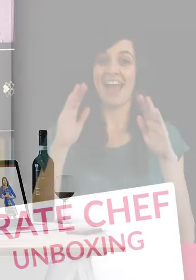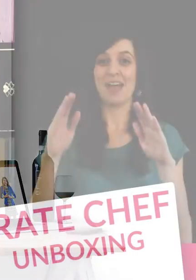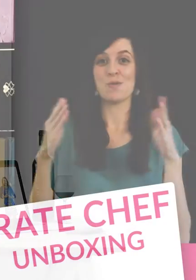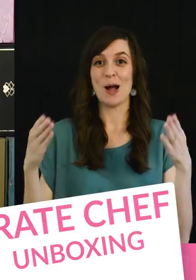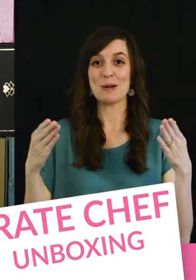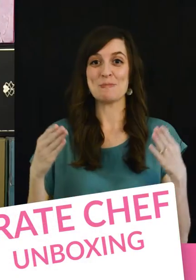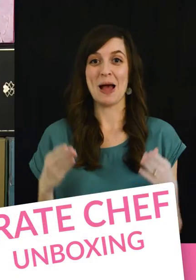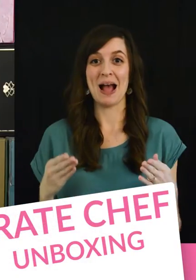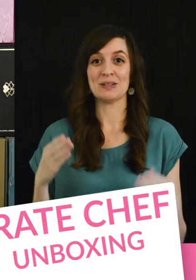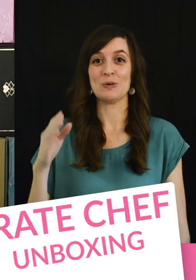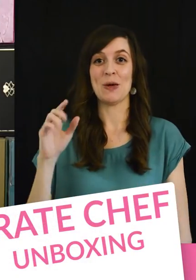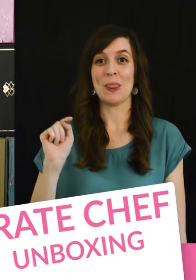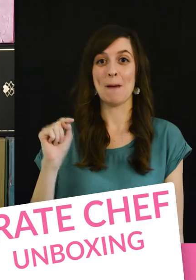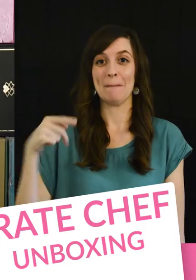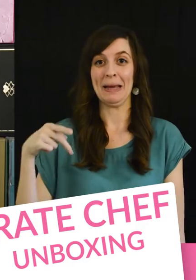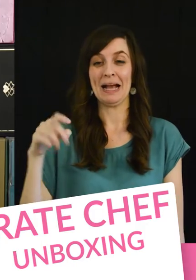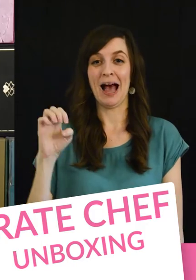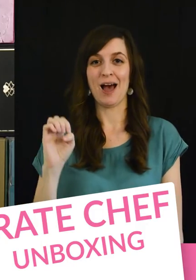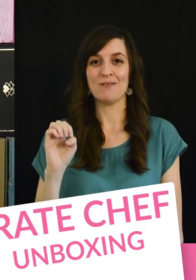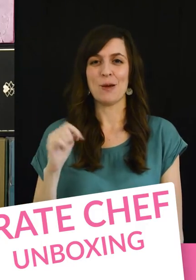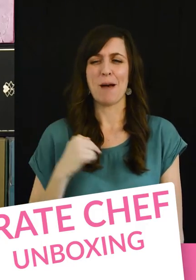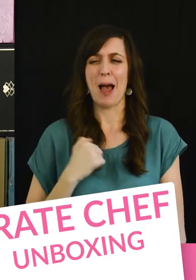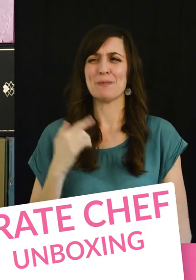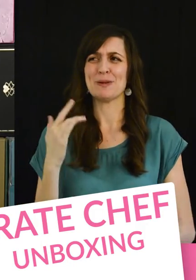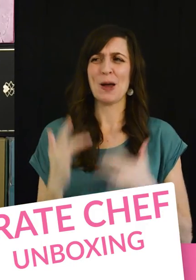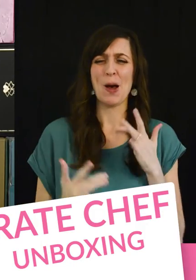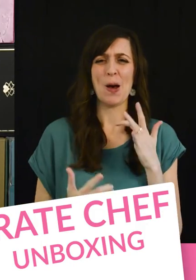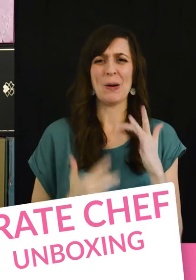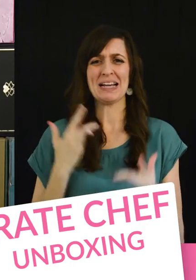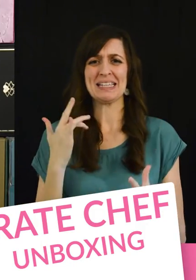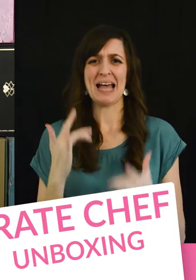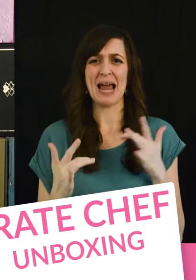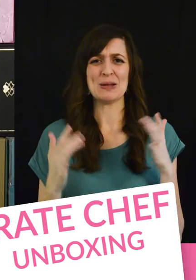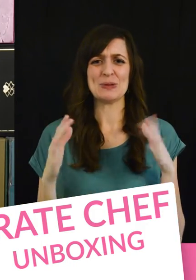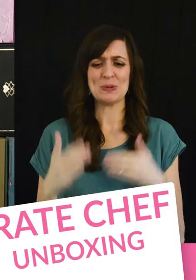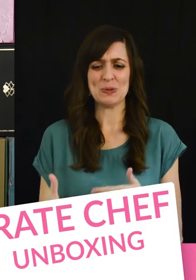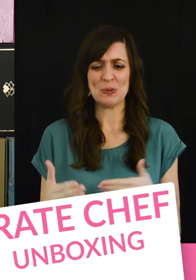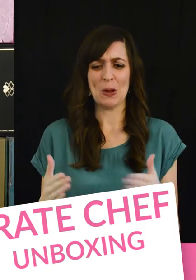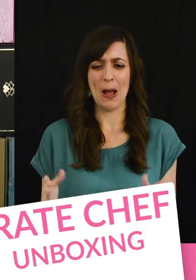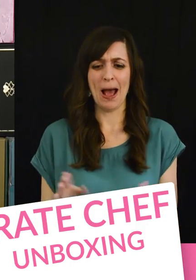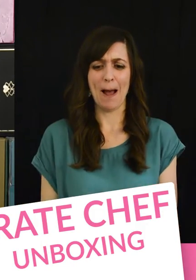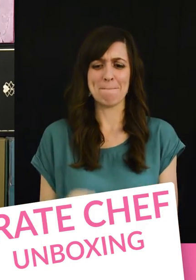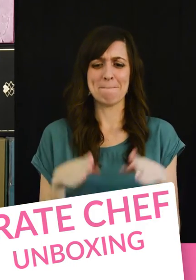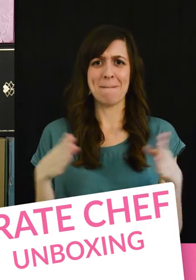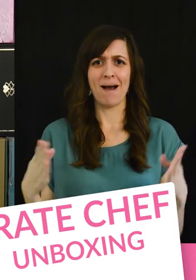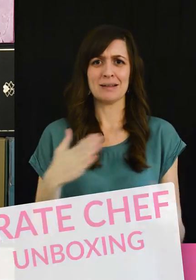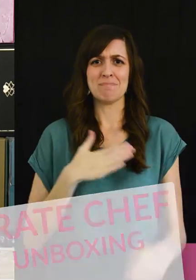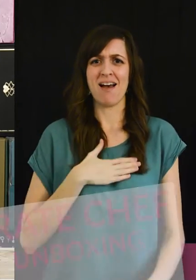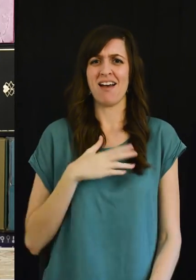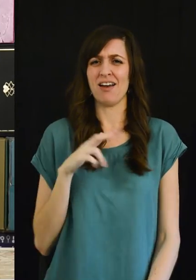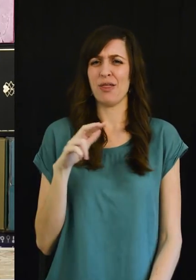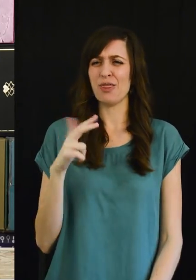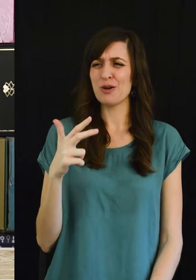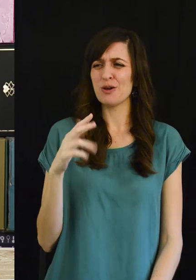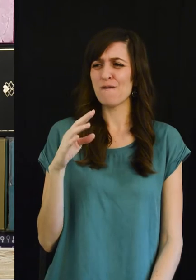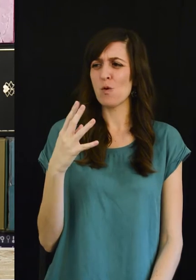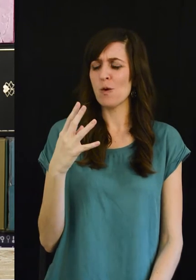hey guys welcome back to the pink envelope I am so excited to unbox my third or